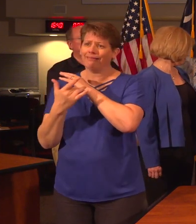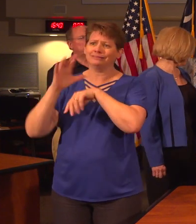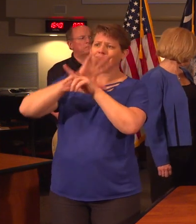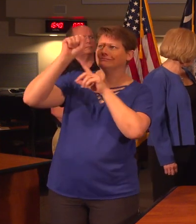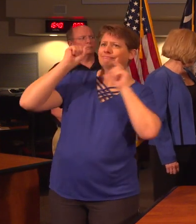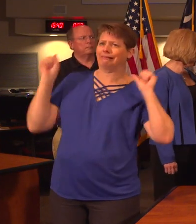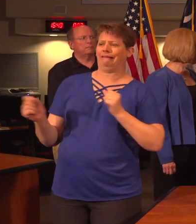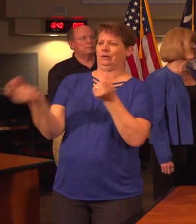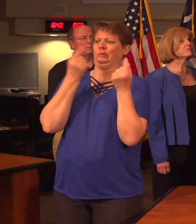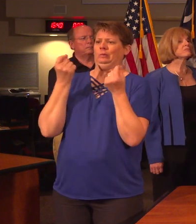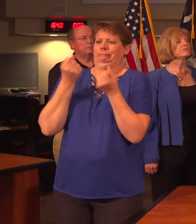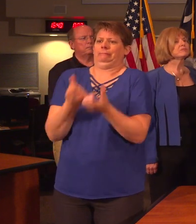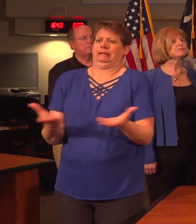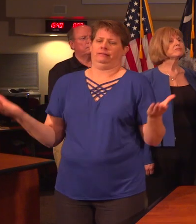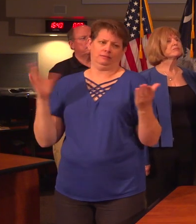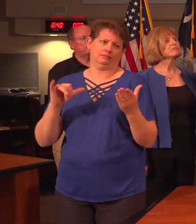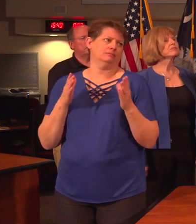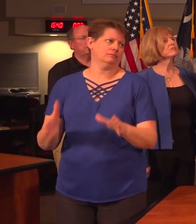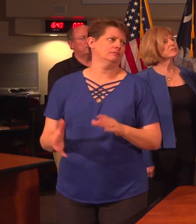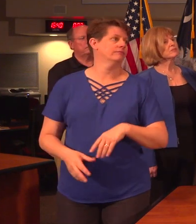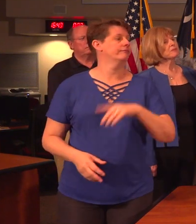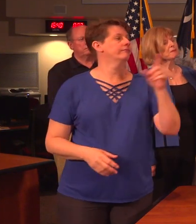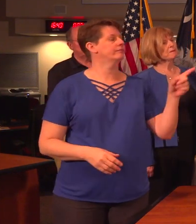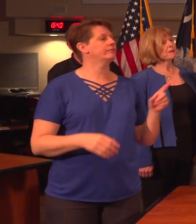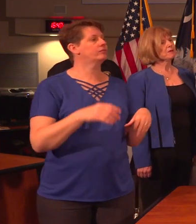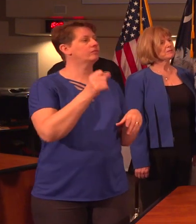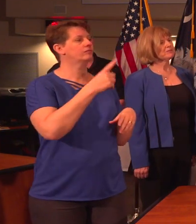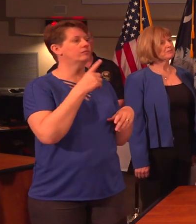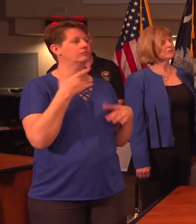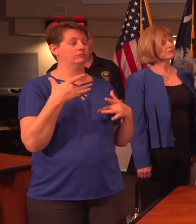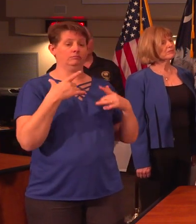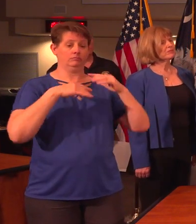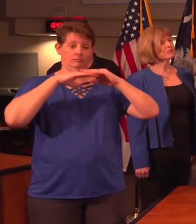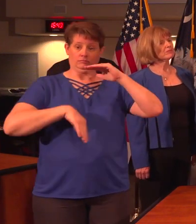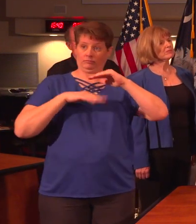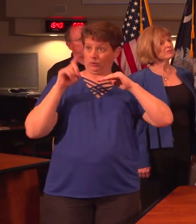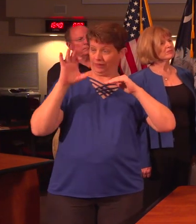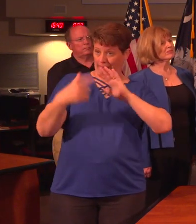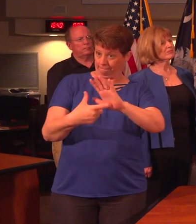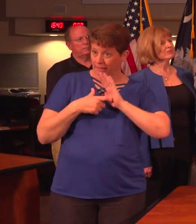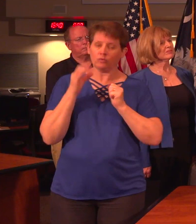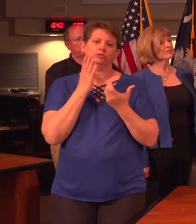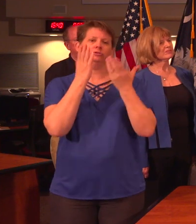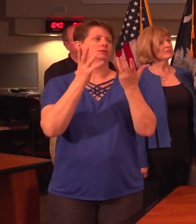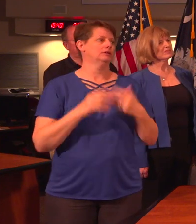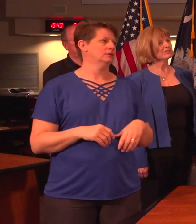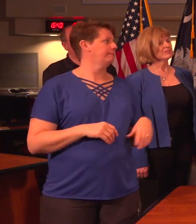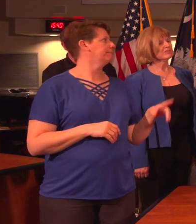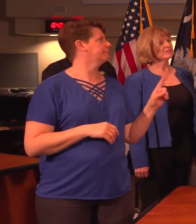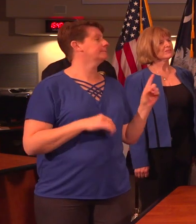a lot of things that can be done in that way. Yes? You mentioned no crowds of more than 100. Is that a mandate or is that just a suggestion right now?